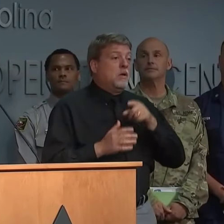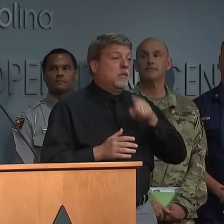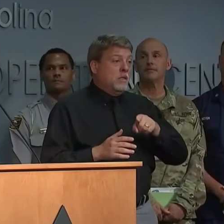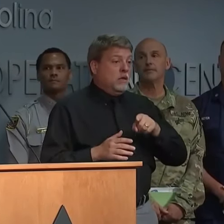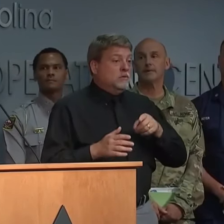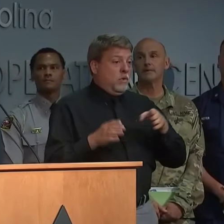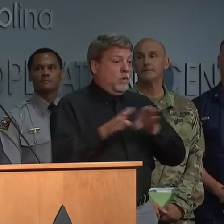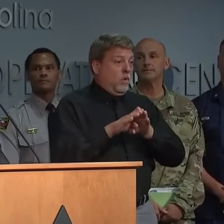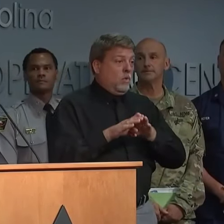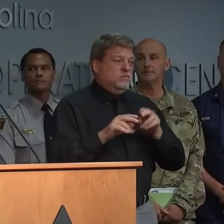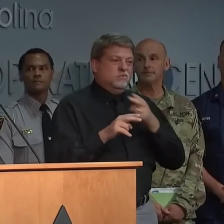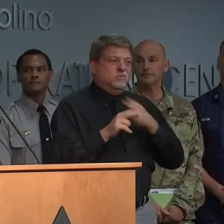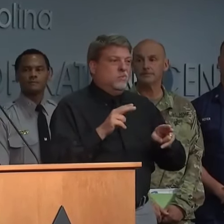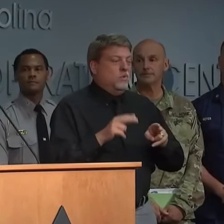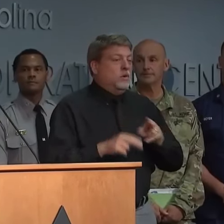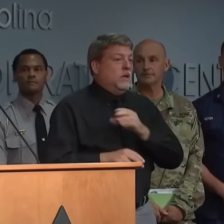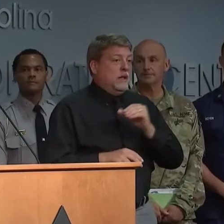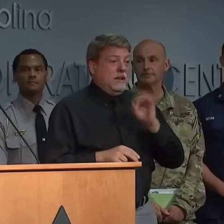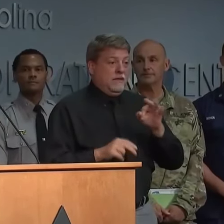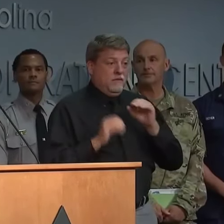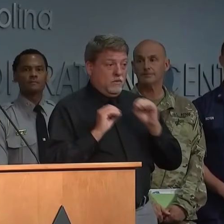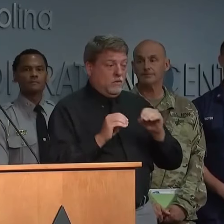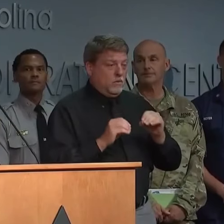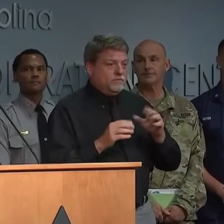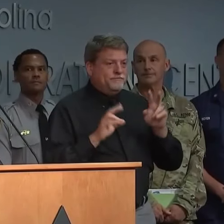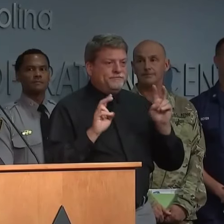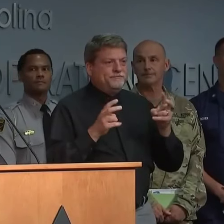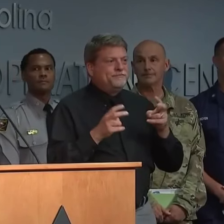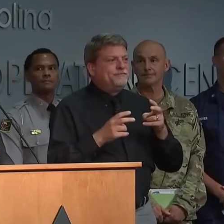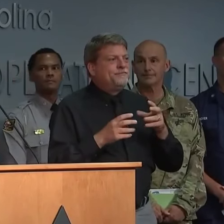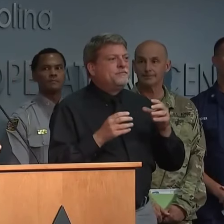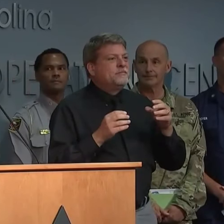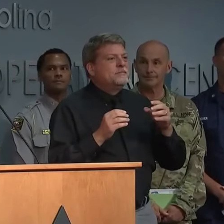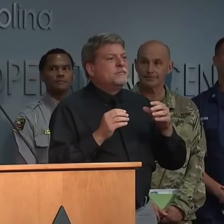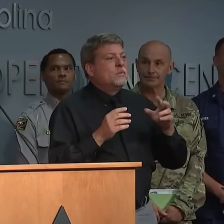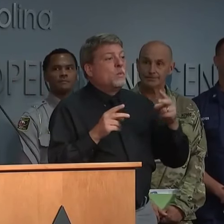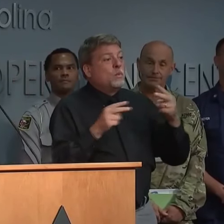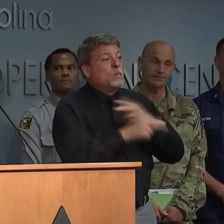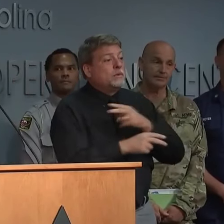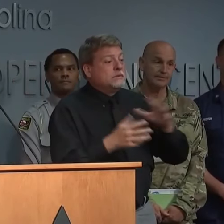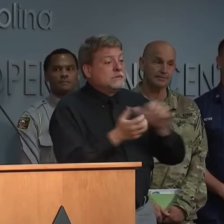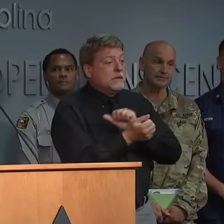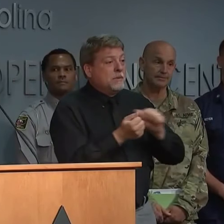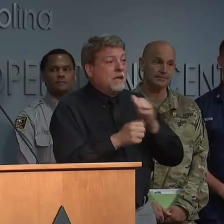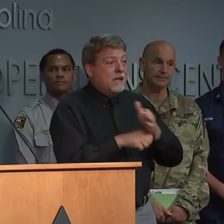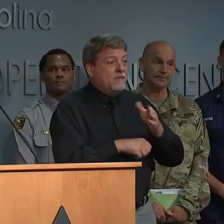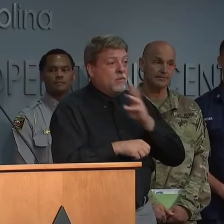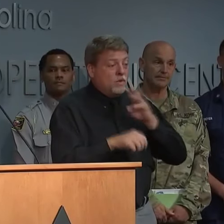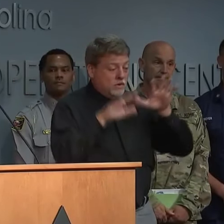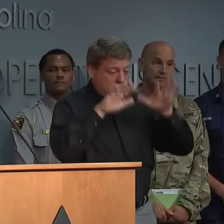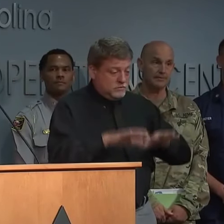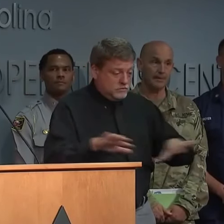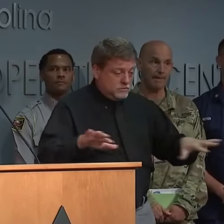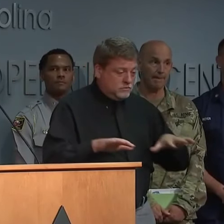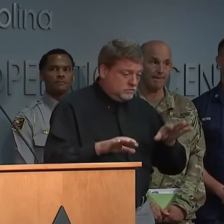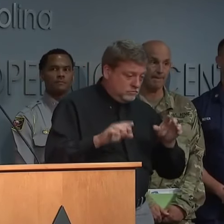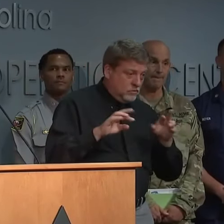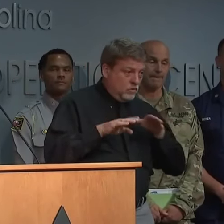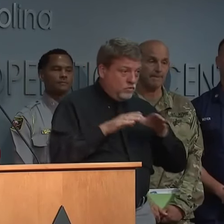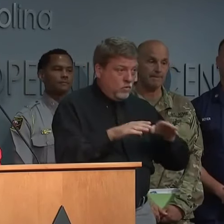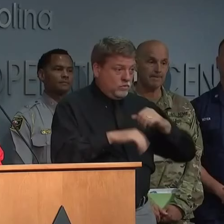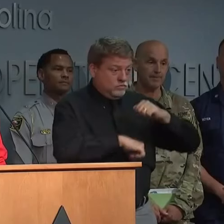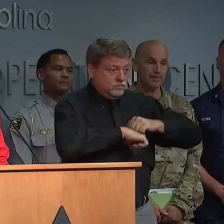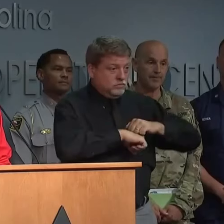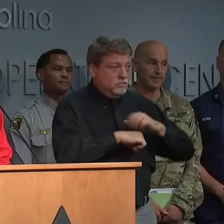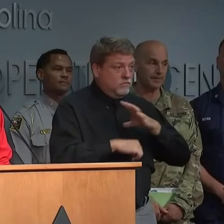off pretty quickly. And as long as there's no more significant damage once that high water goes down, it could be fairly